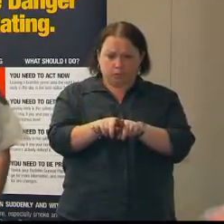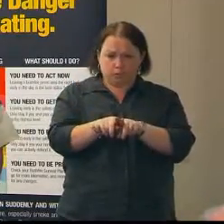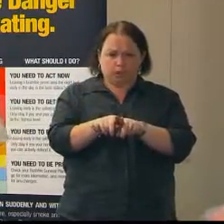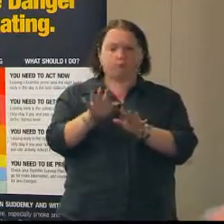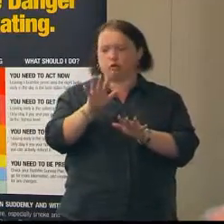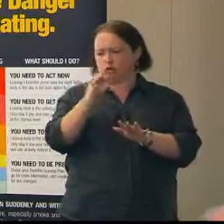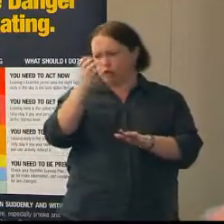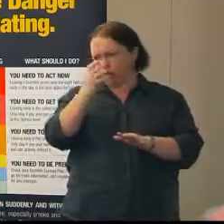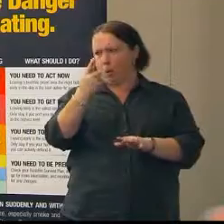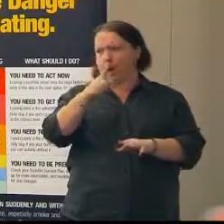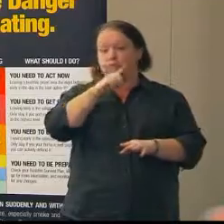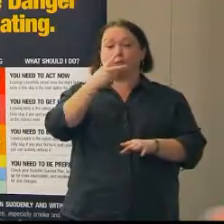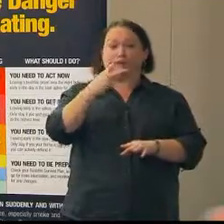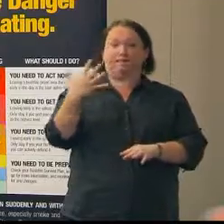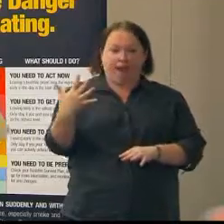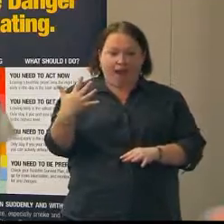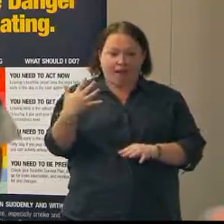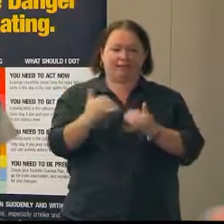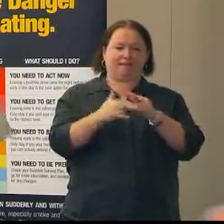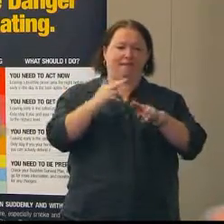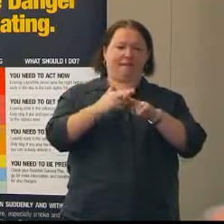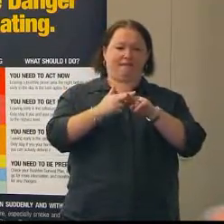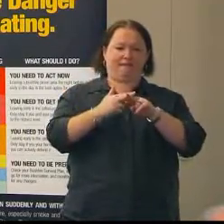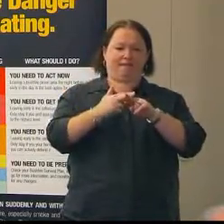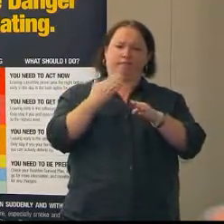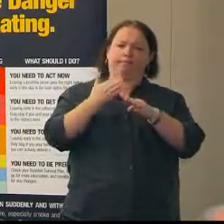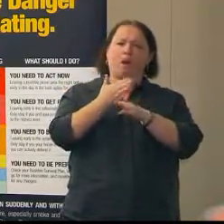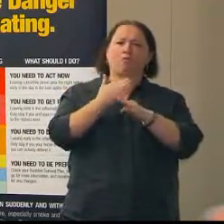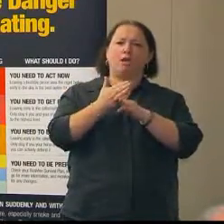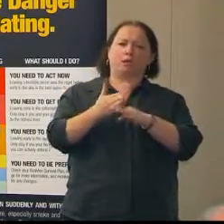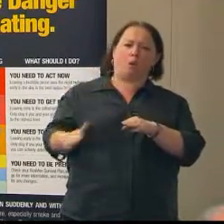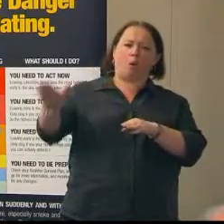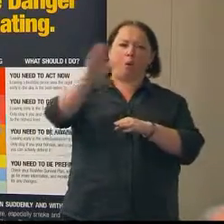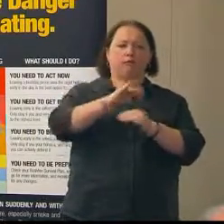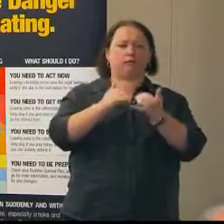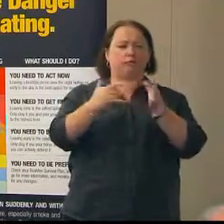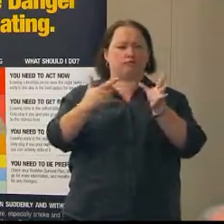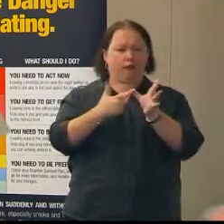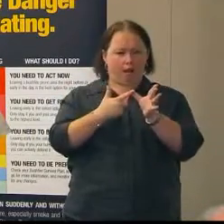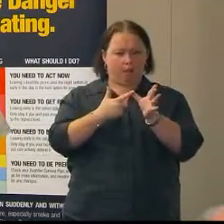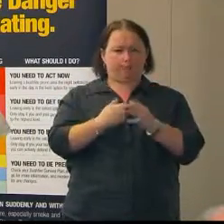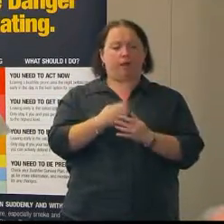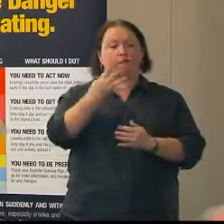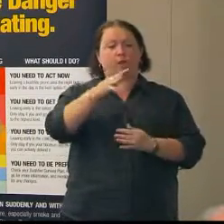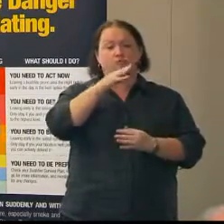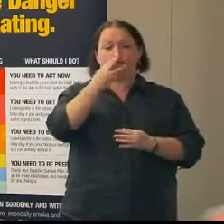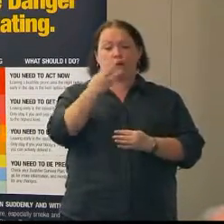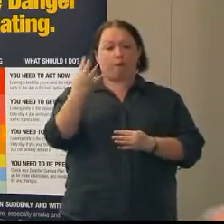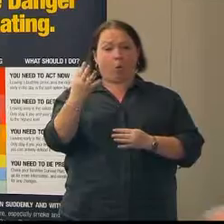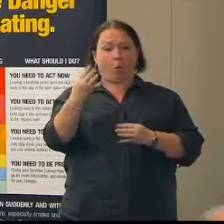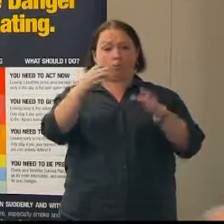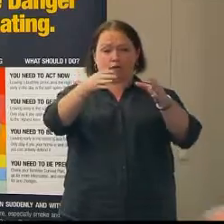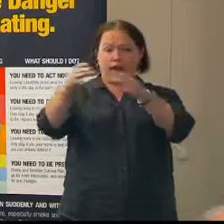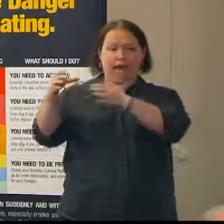staff that operate across the state. 434 brigades.